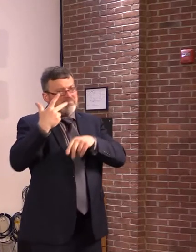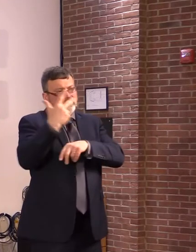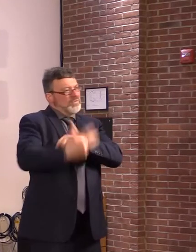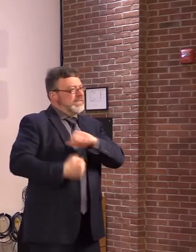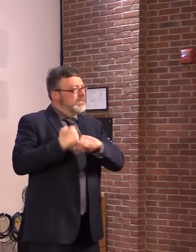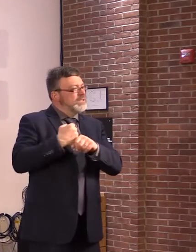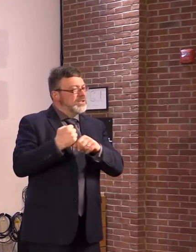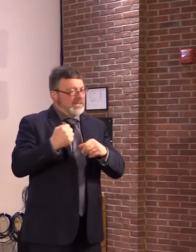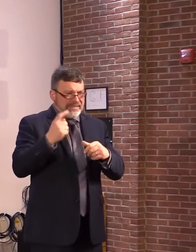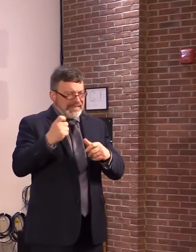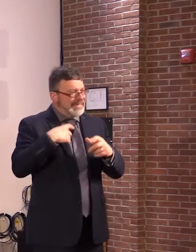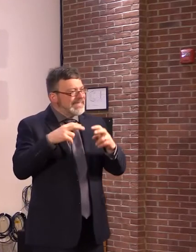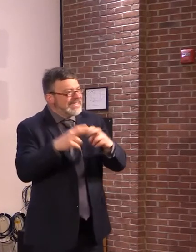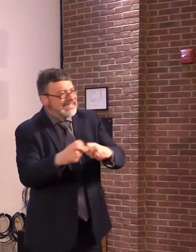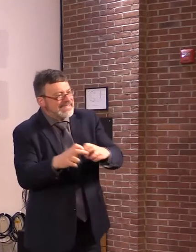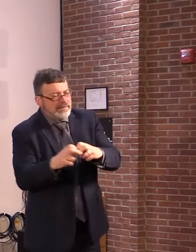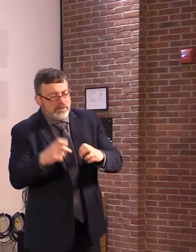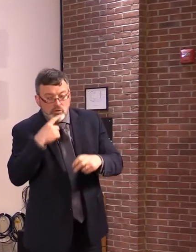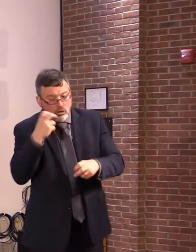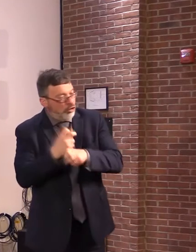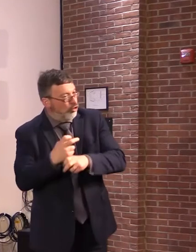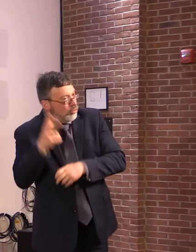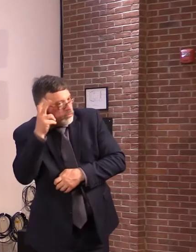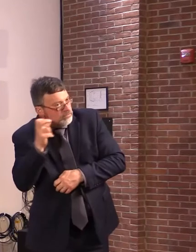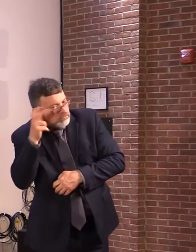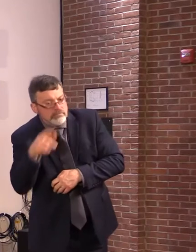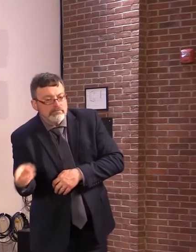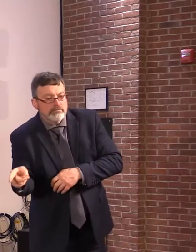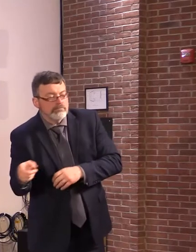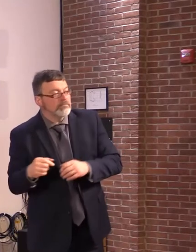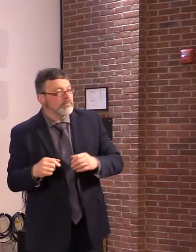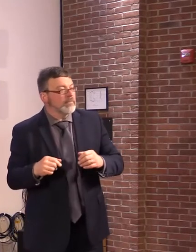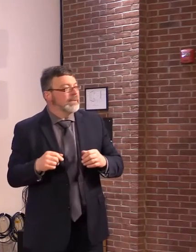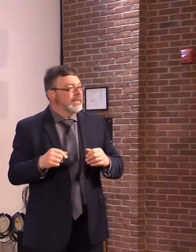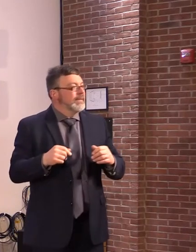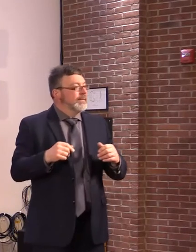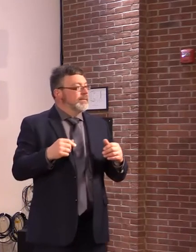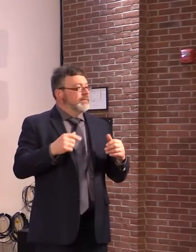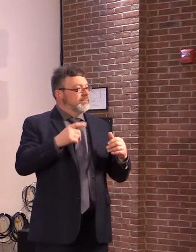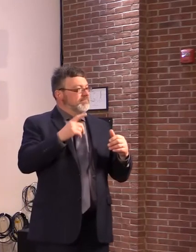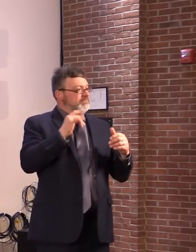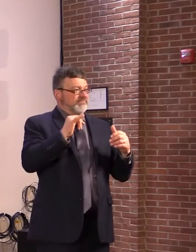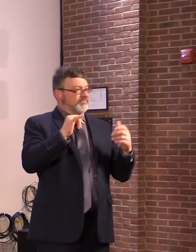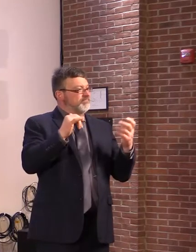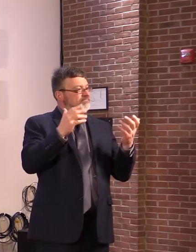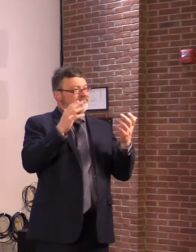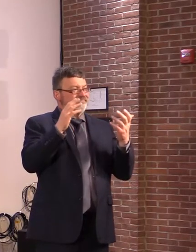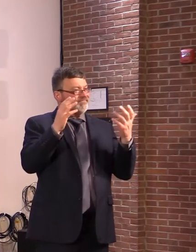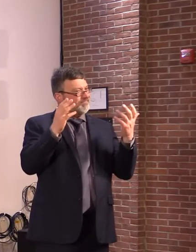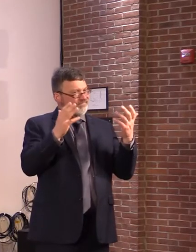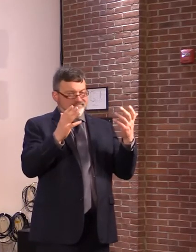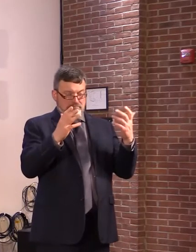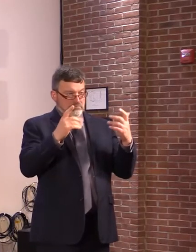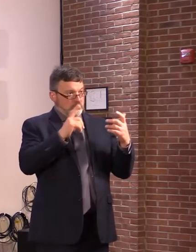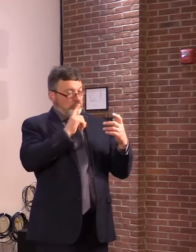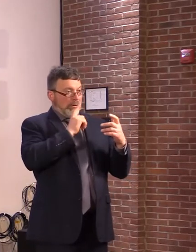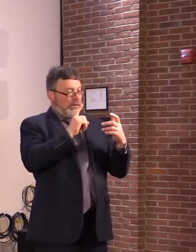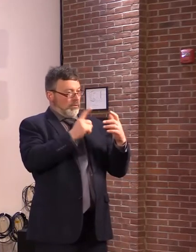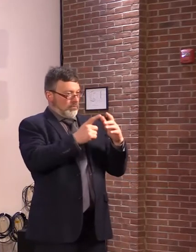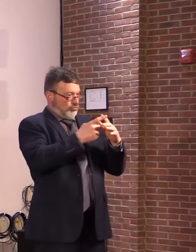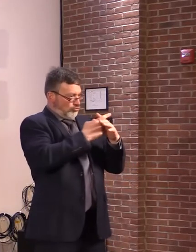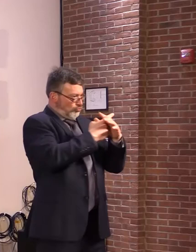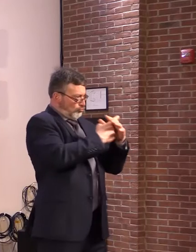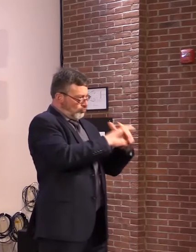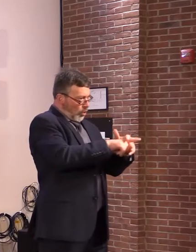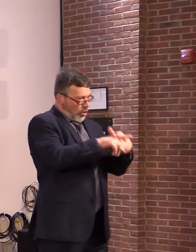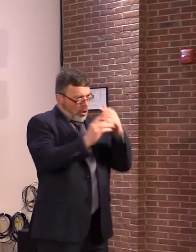the sort of fastest frequency of these kinds of events that I think any of us have ever seen. And it is very